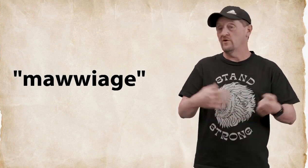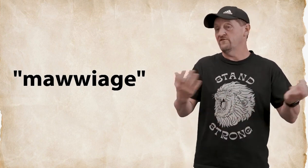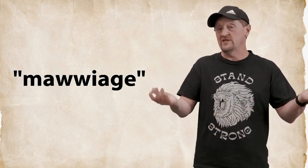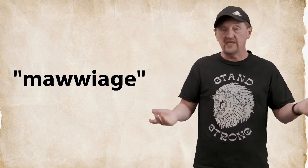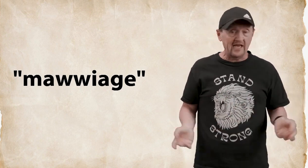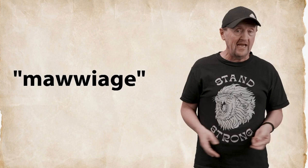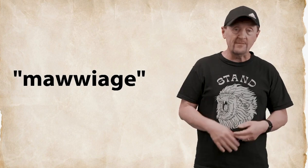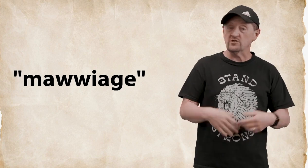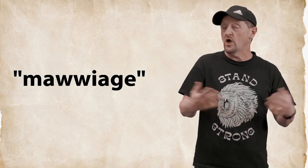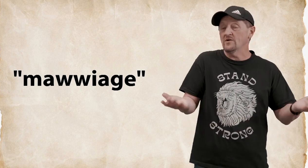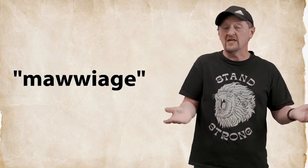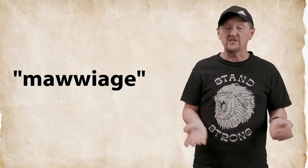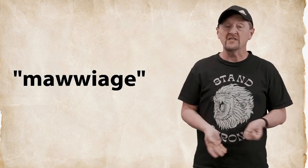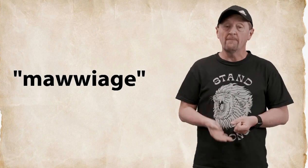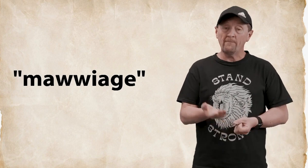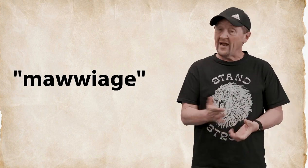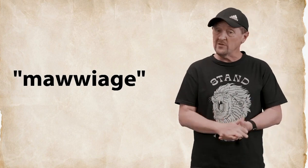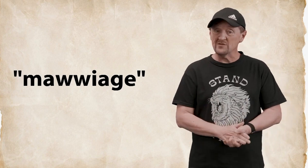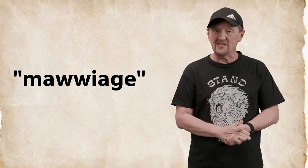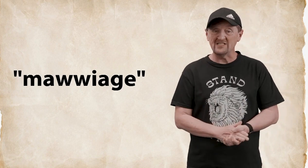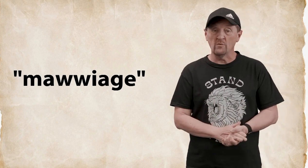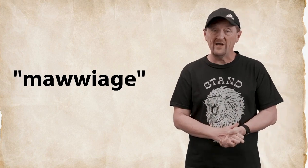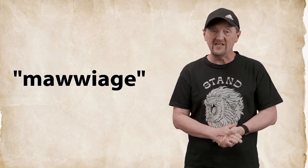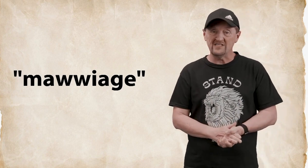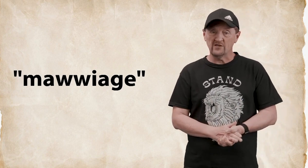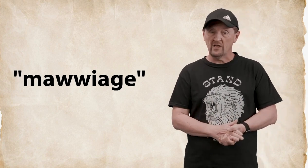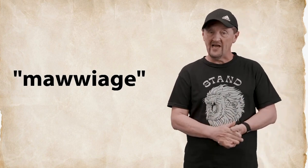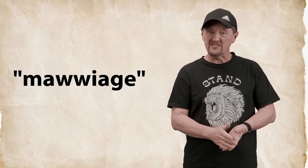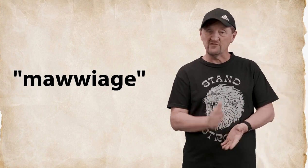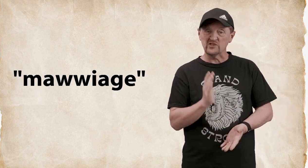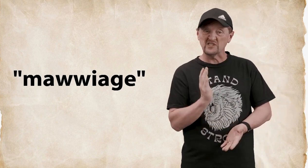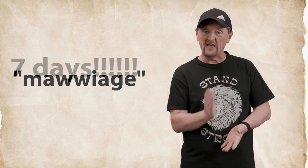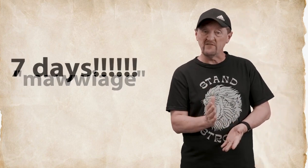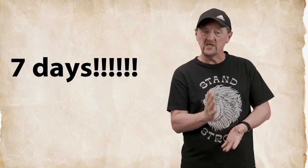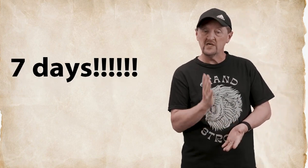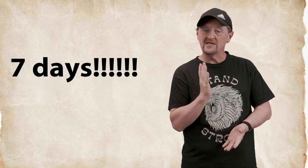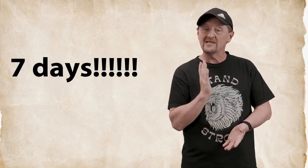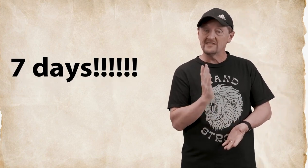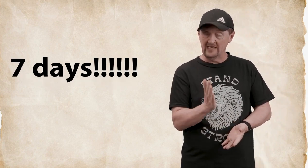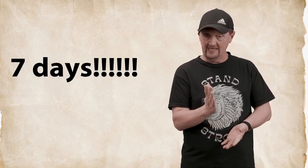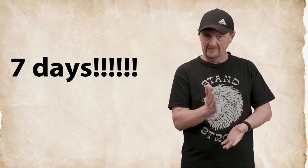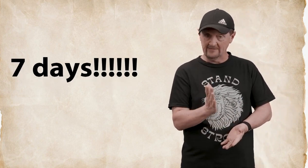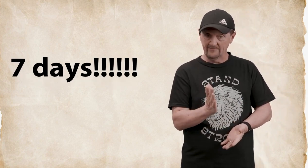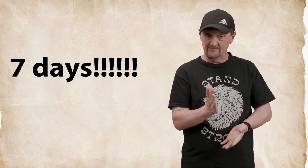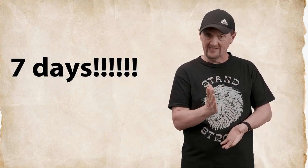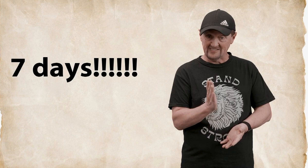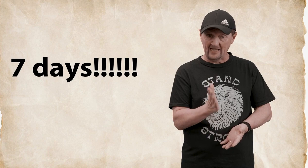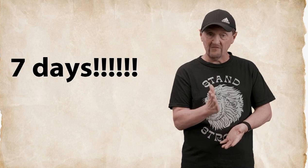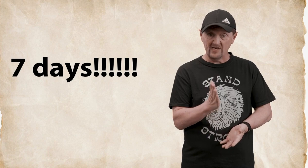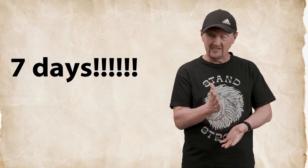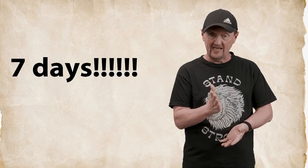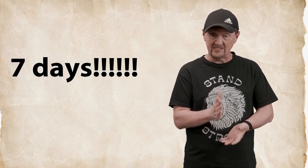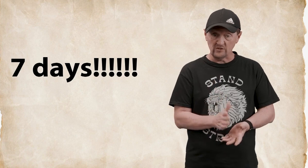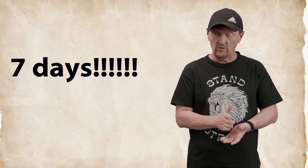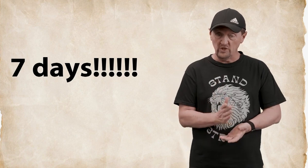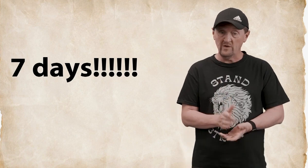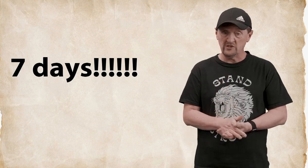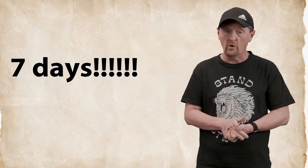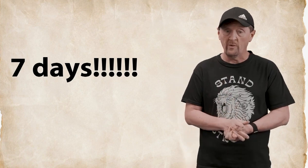fun games there's all this kind of thing but back in those days the weddings could last for seven days seven days so when you went to a wedding